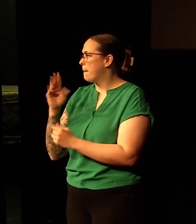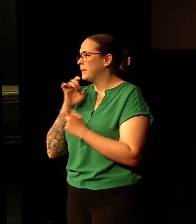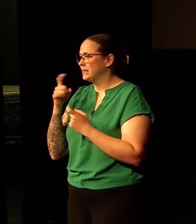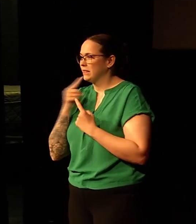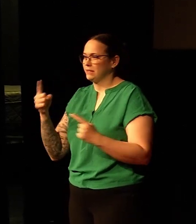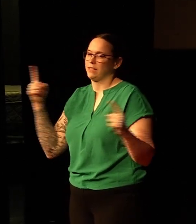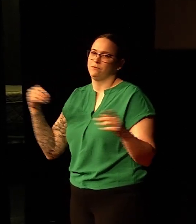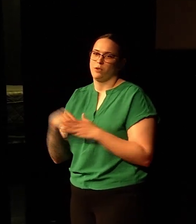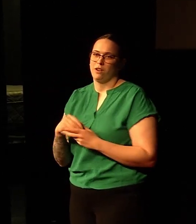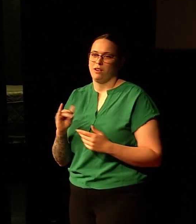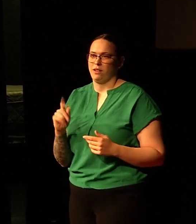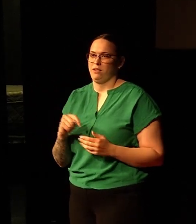growth be successful.